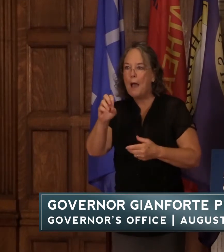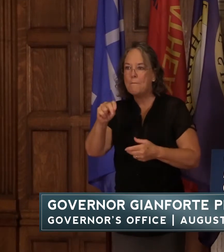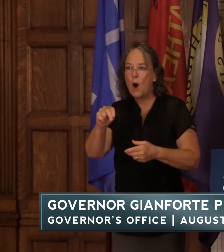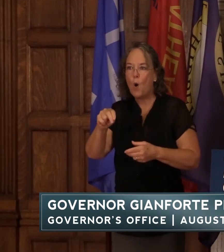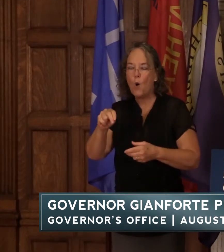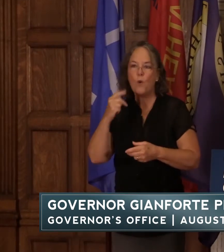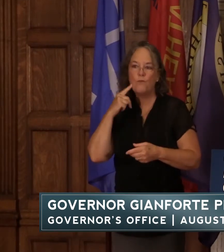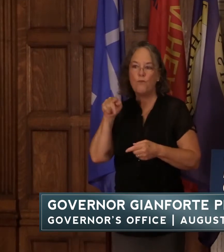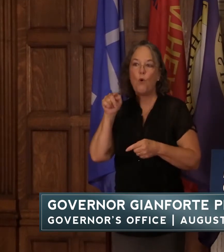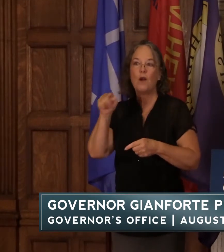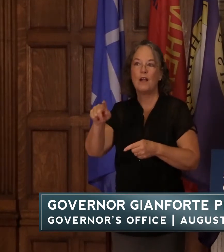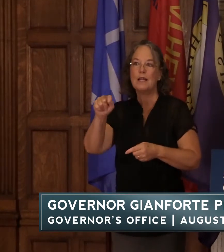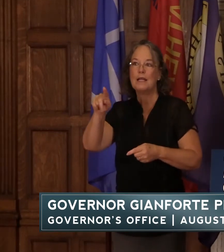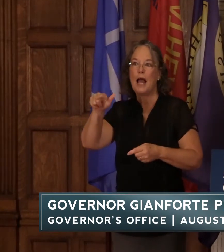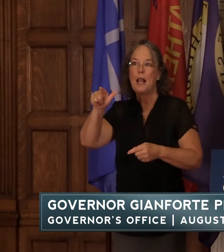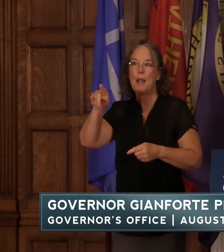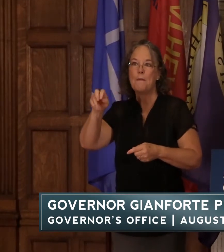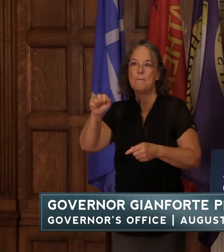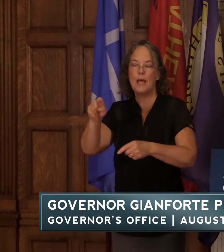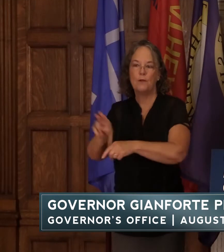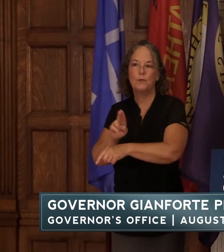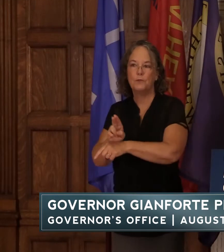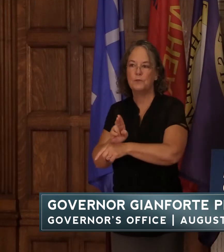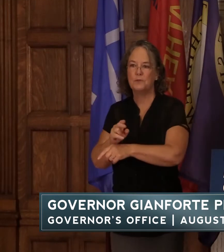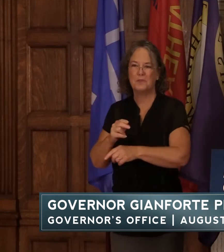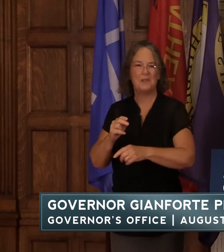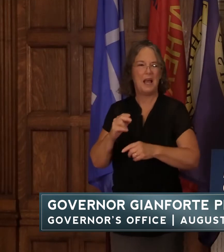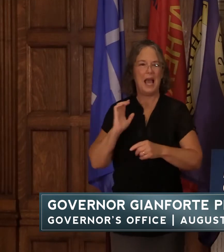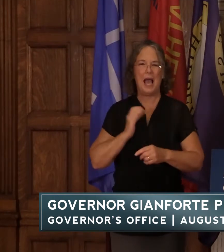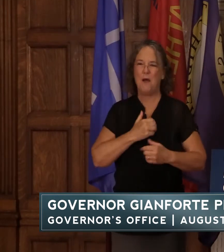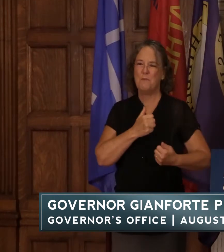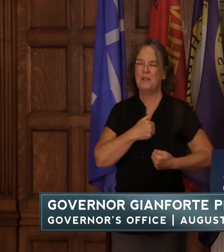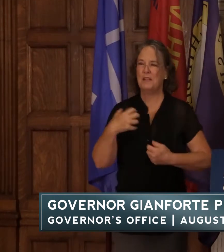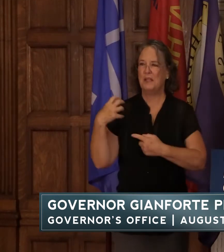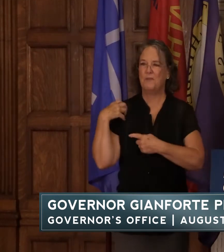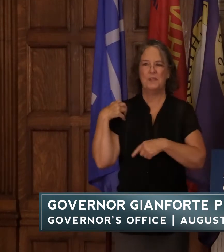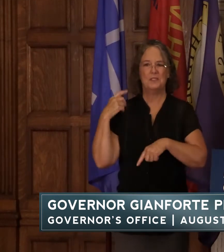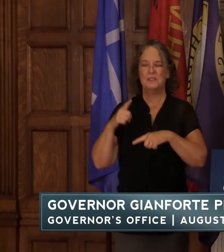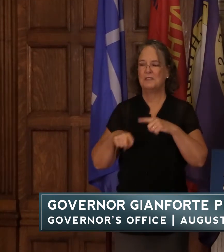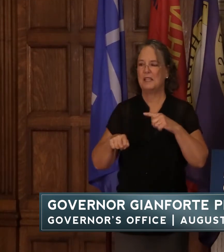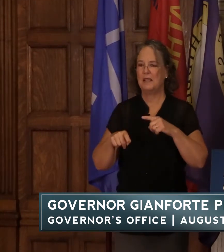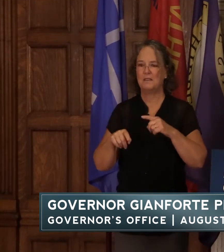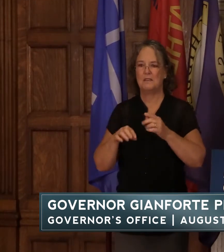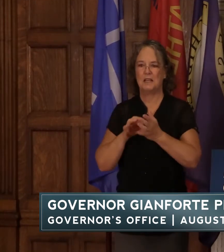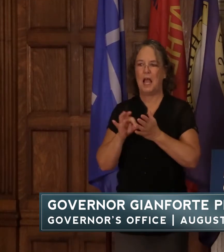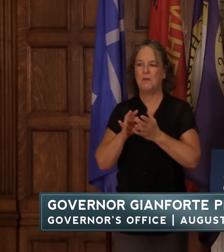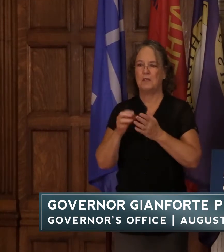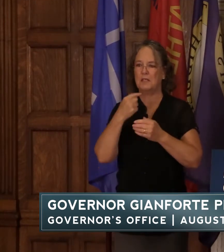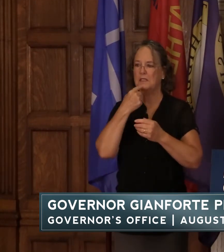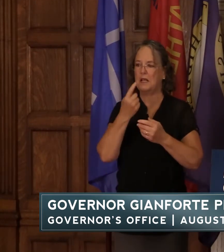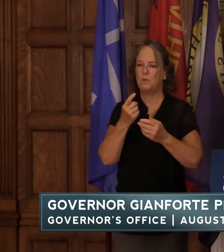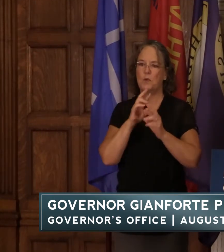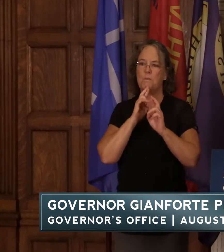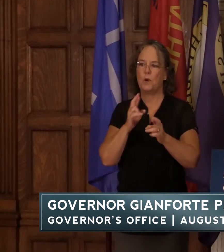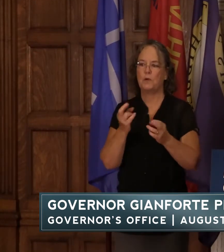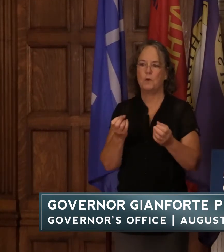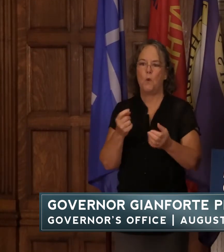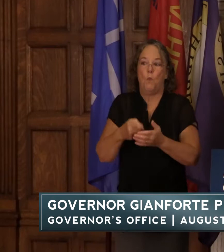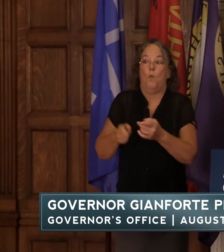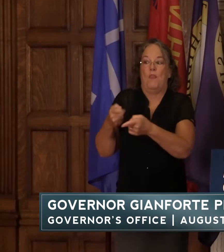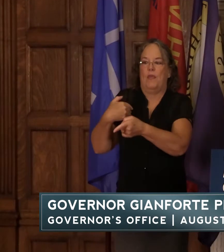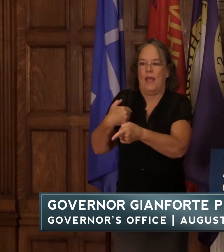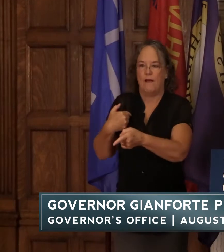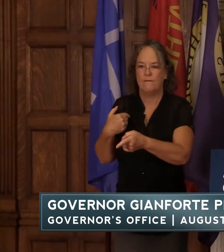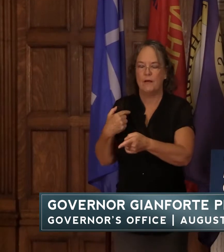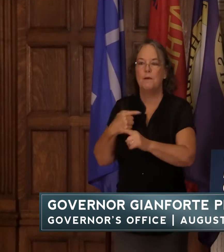biden administration officials can't account for what military resources the taliban has but we've seen images